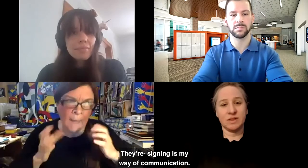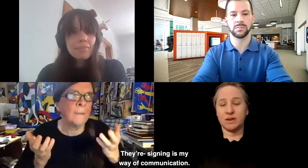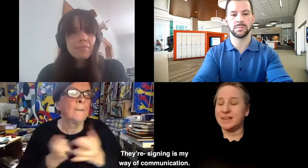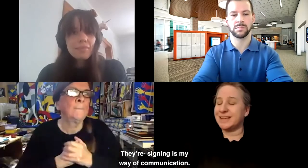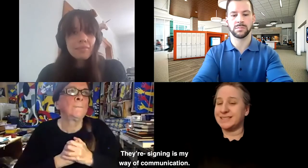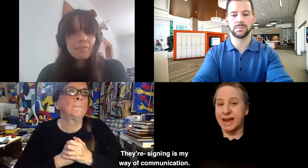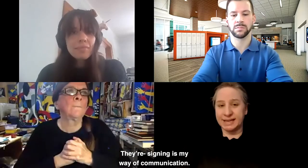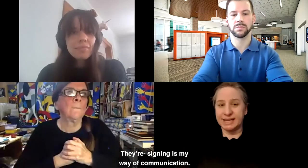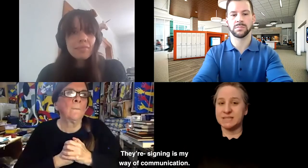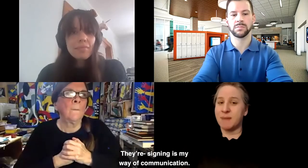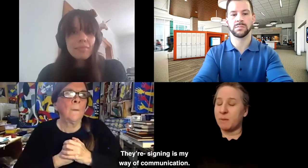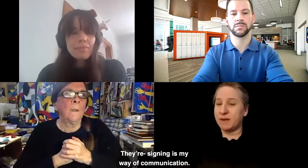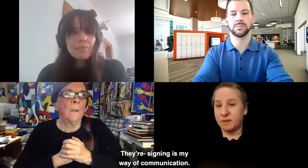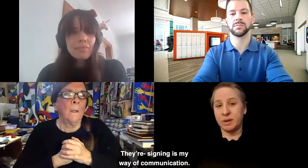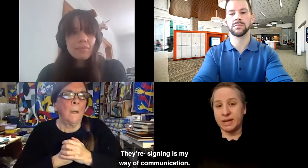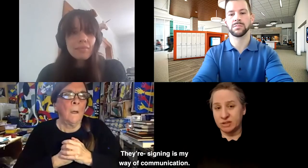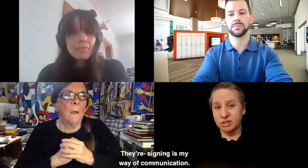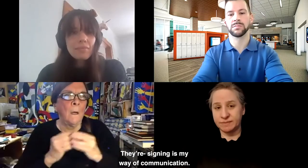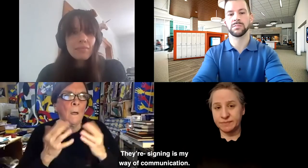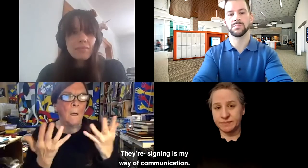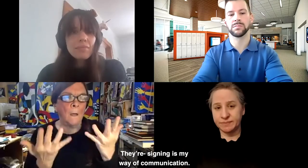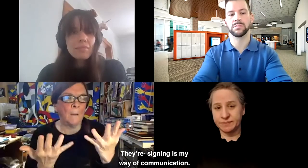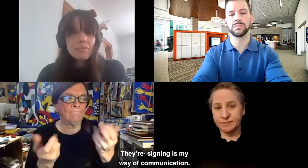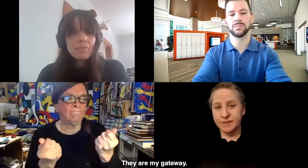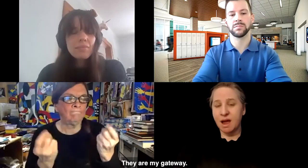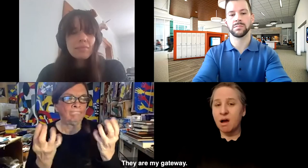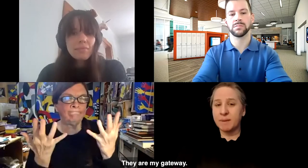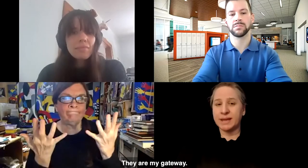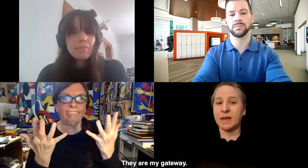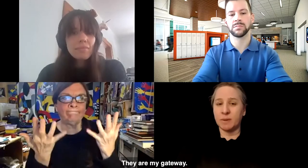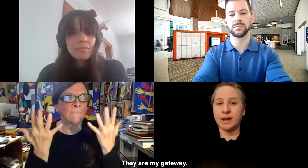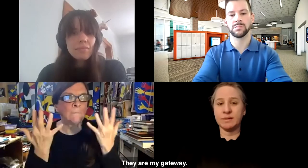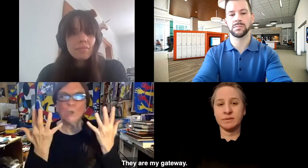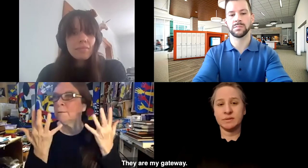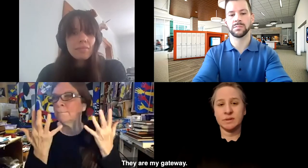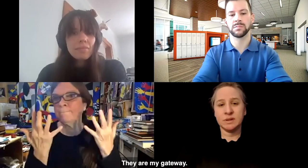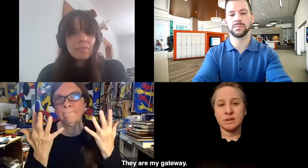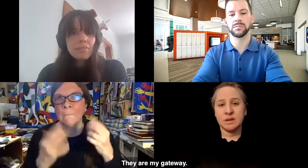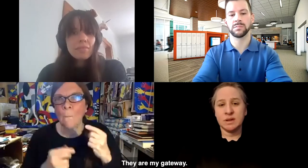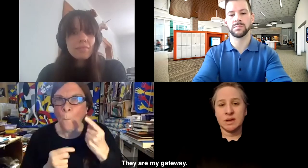They're signing is my way of communication. They are my gateway.